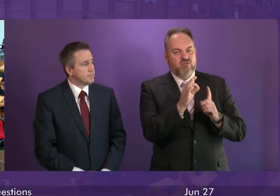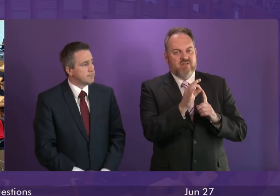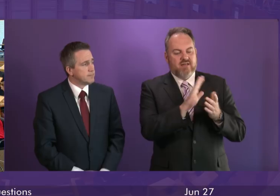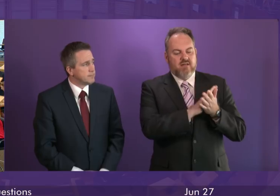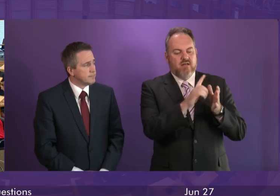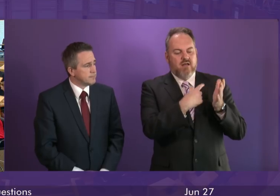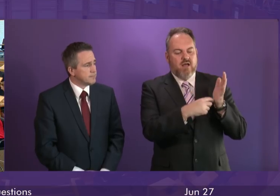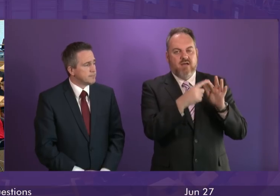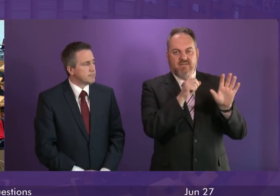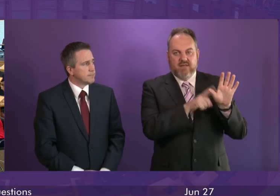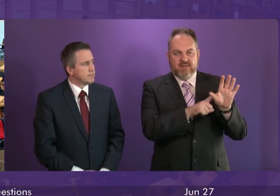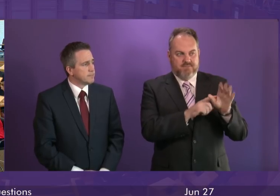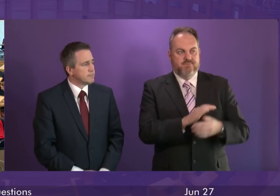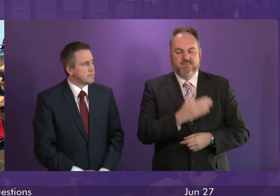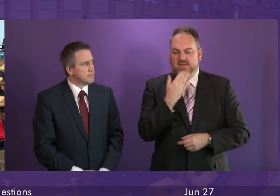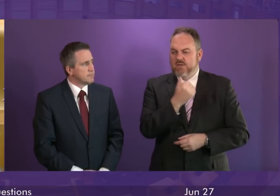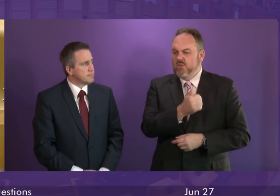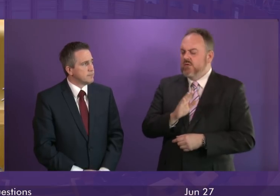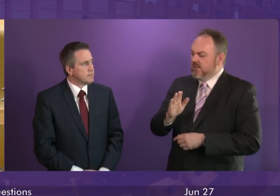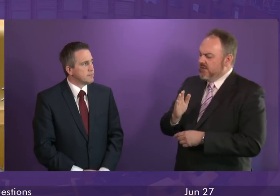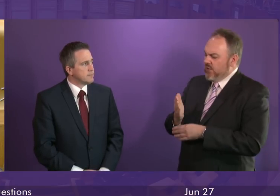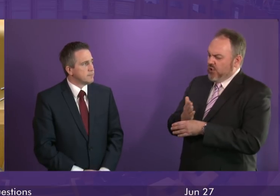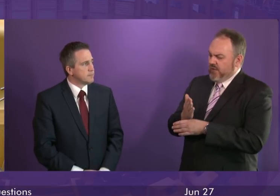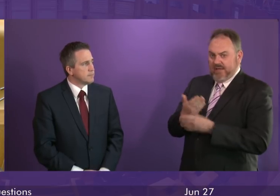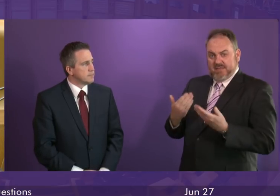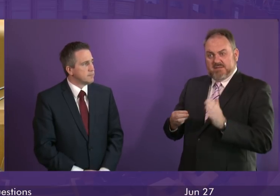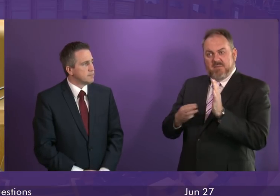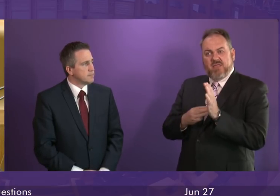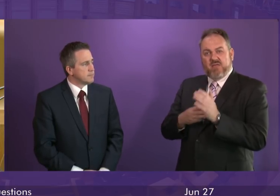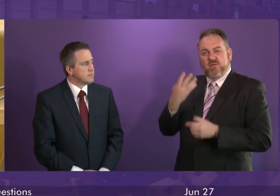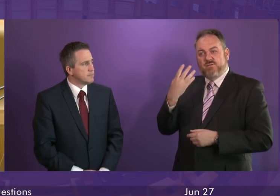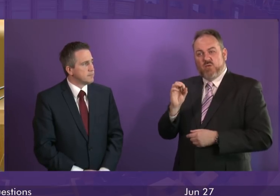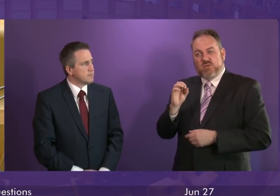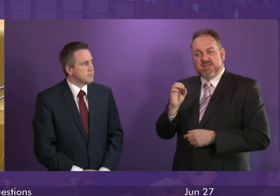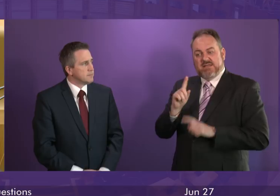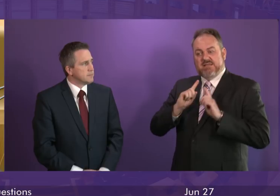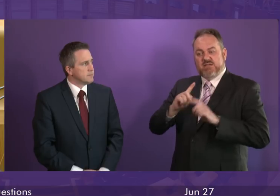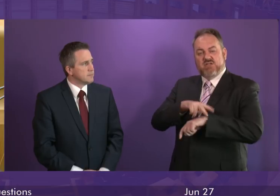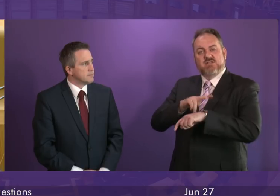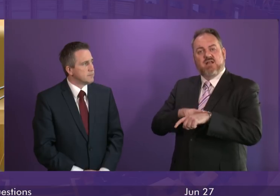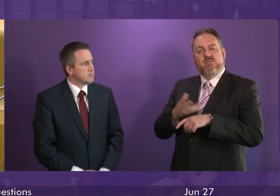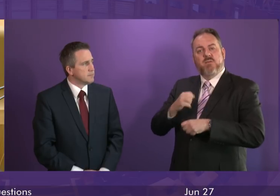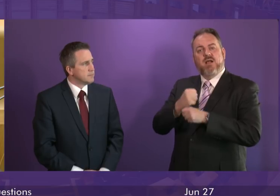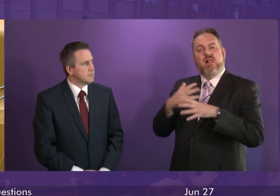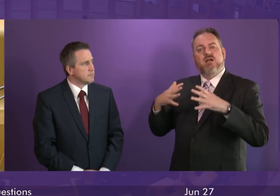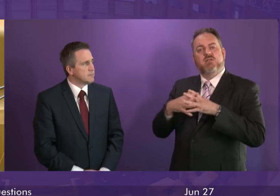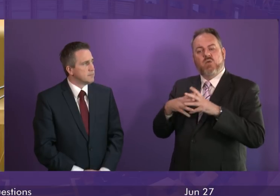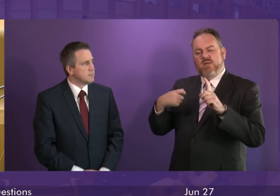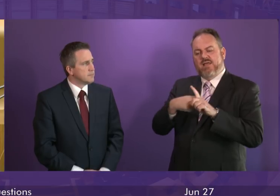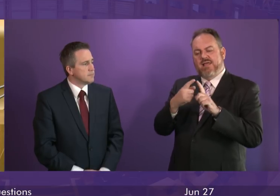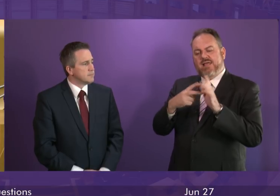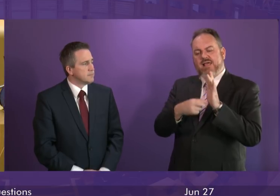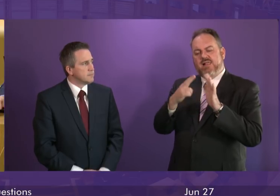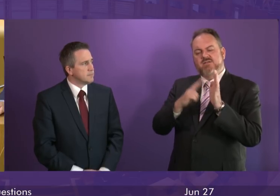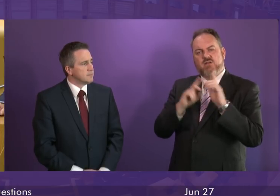Thank you, Presiding Officer. Earlier this month, some 40 members of the teaching staff at Glasgow Kelvin College were told that their